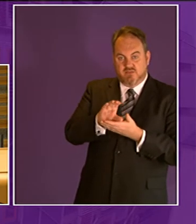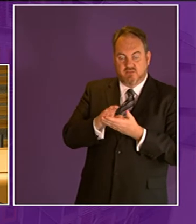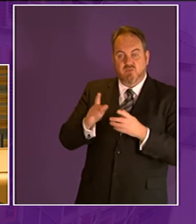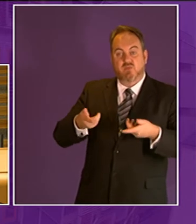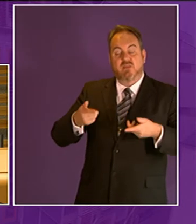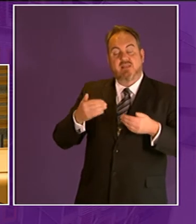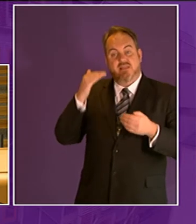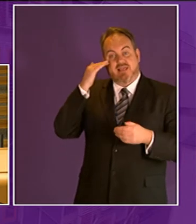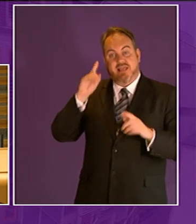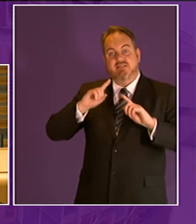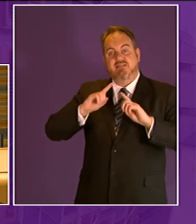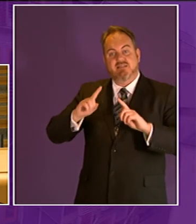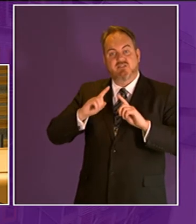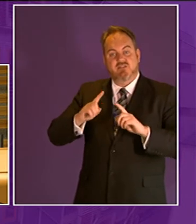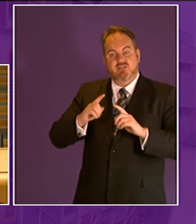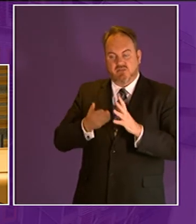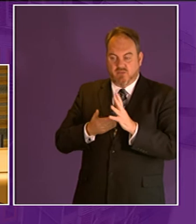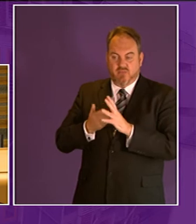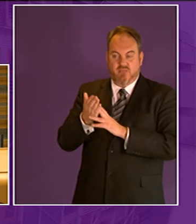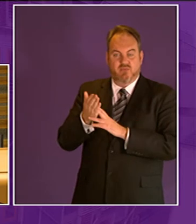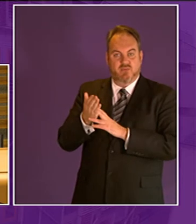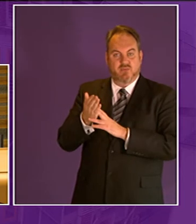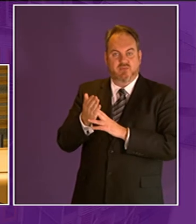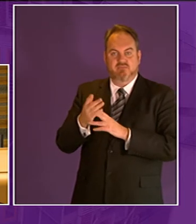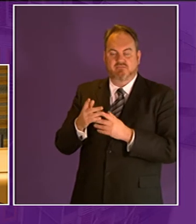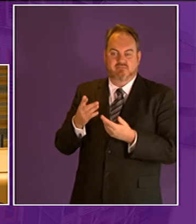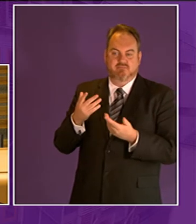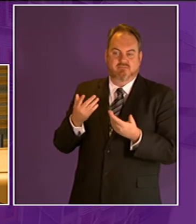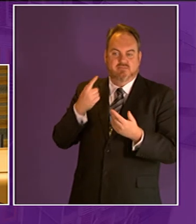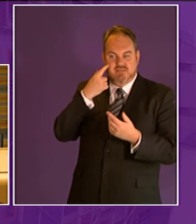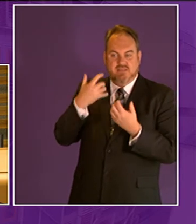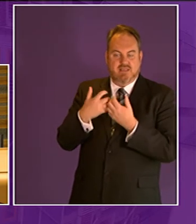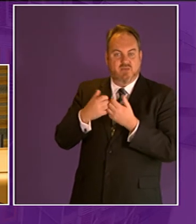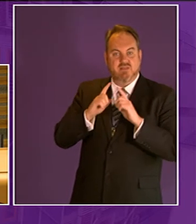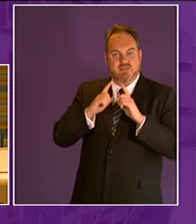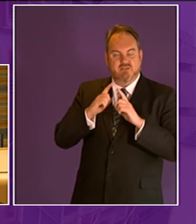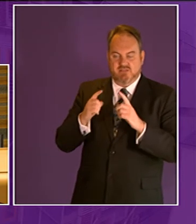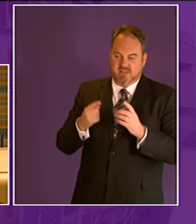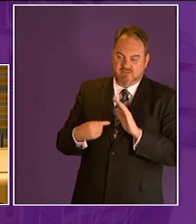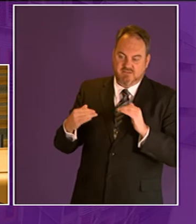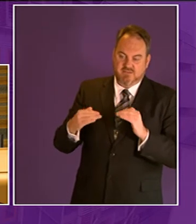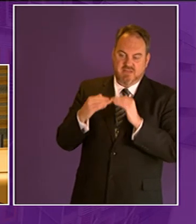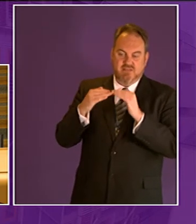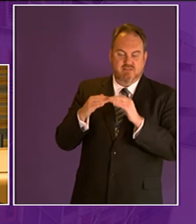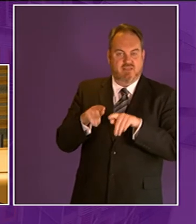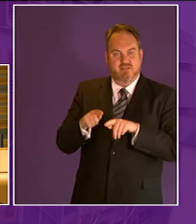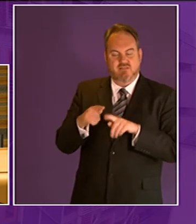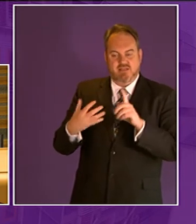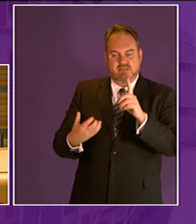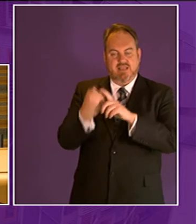council conduit to use as they see fit in addressing the attainment gap so it would be earliest of me to suggest that they should